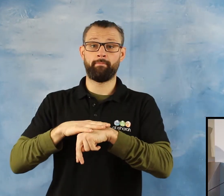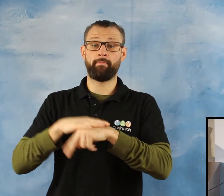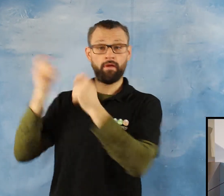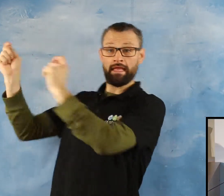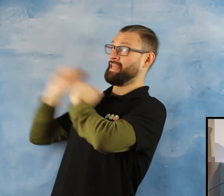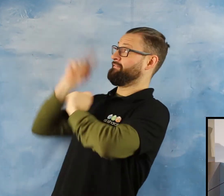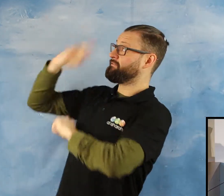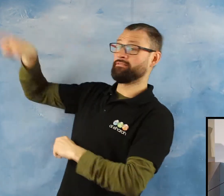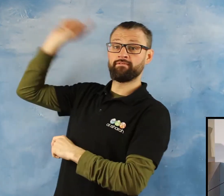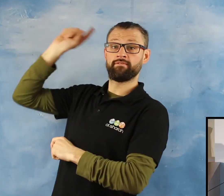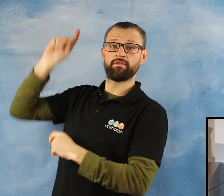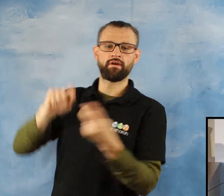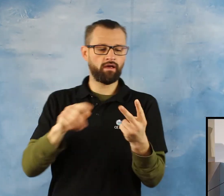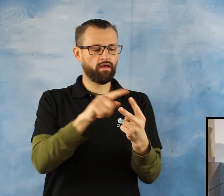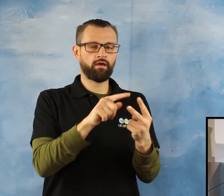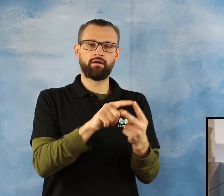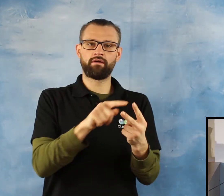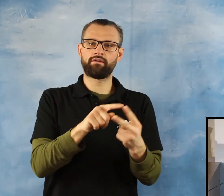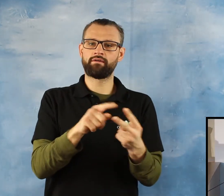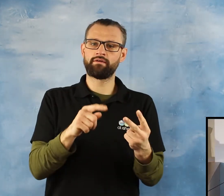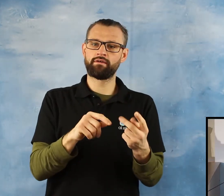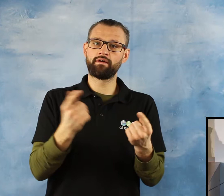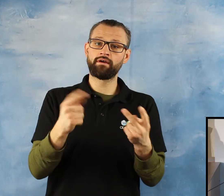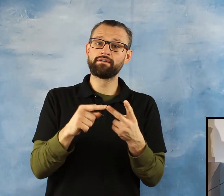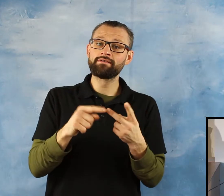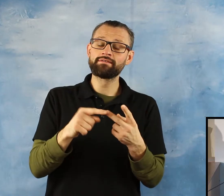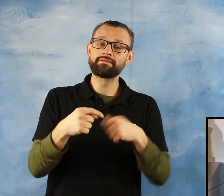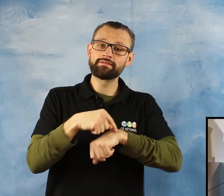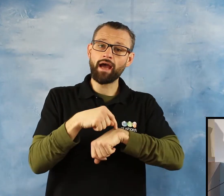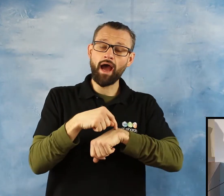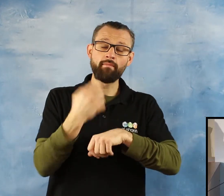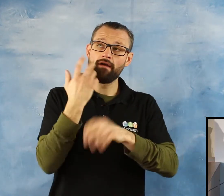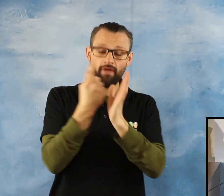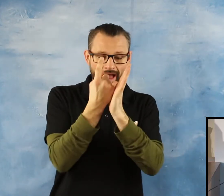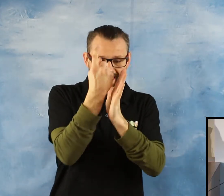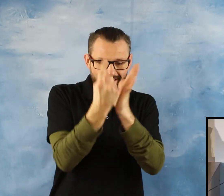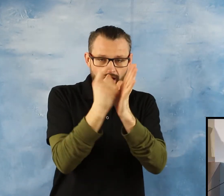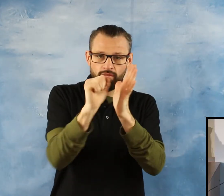The time, every hour of your life is very important. Al-Hasan Basri rahmatullah will remind us.